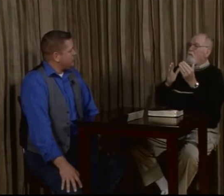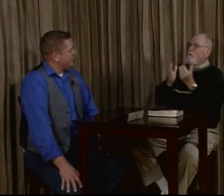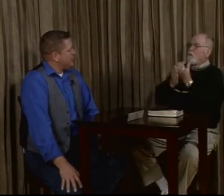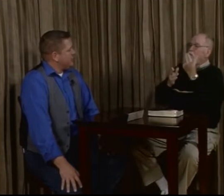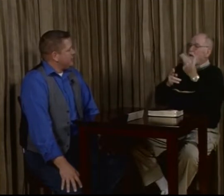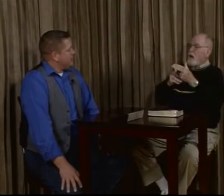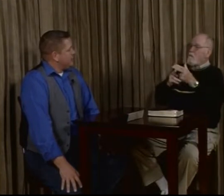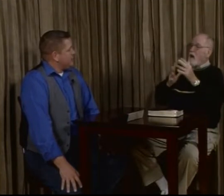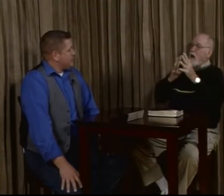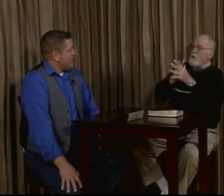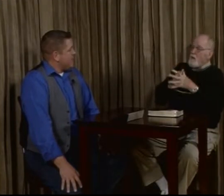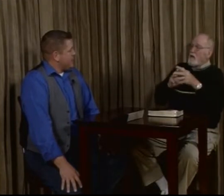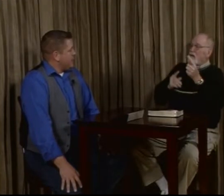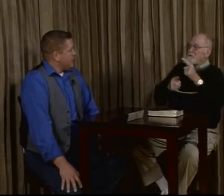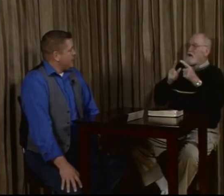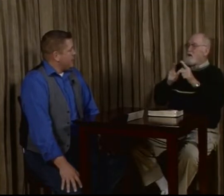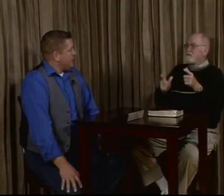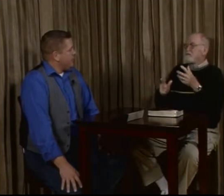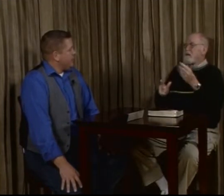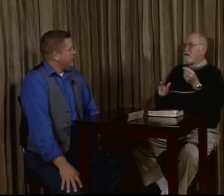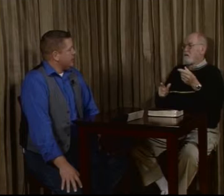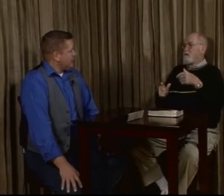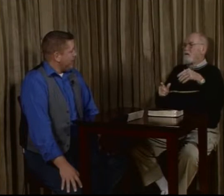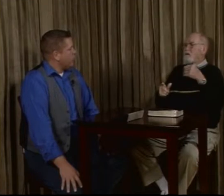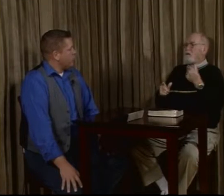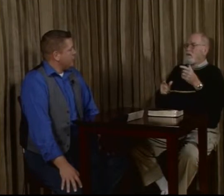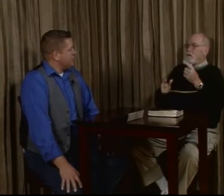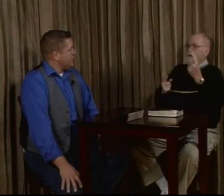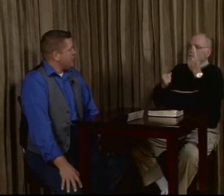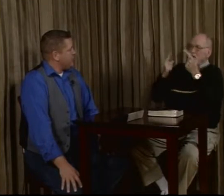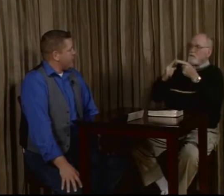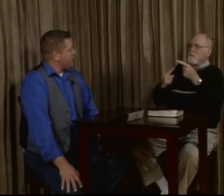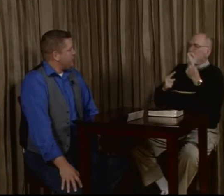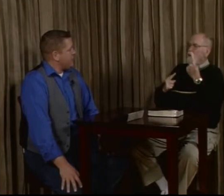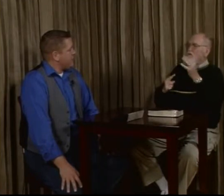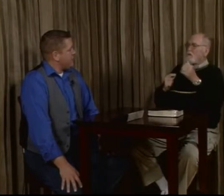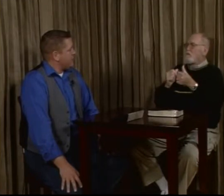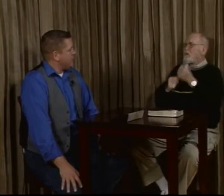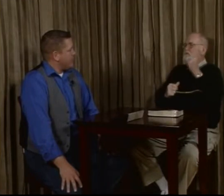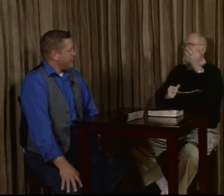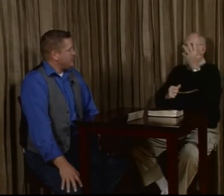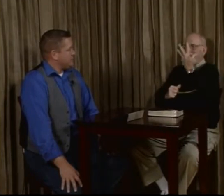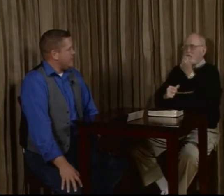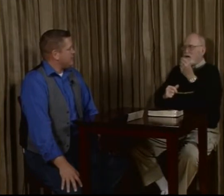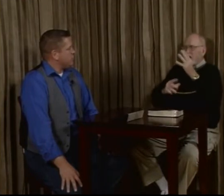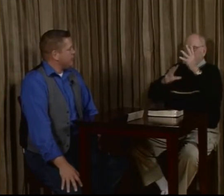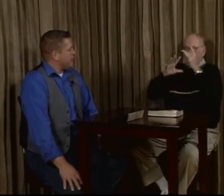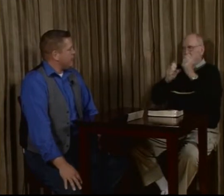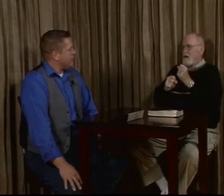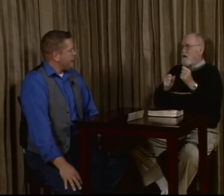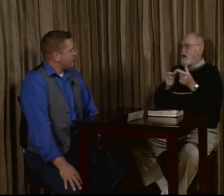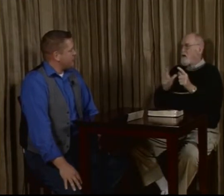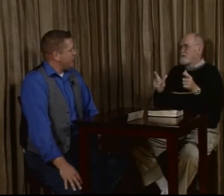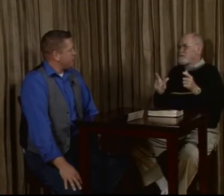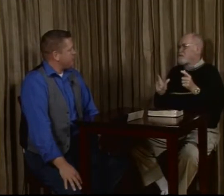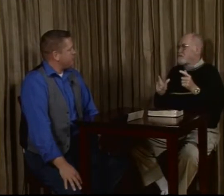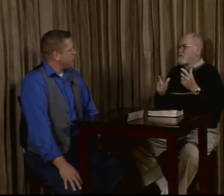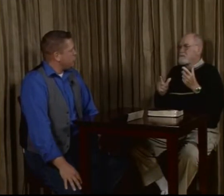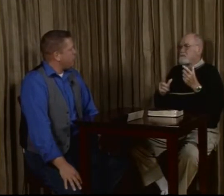has now become the language of today for deaf people. And it's got its own title now, American Sign Language, and it's a beautiful,